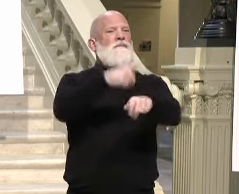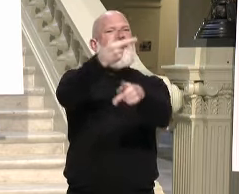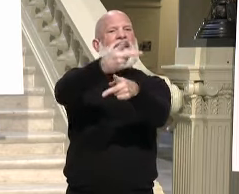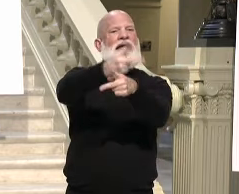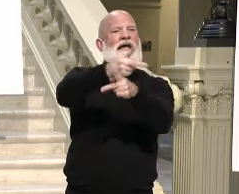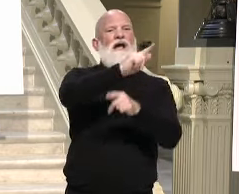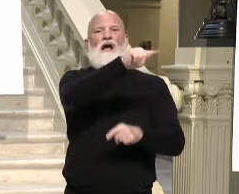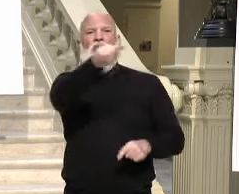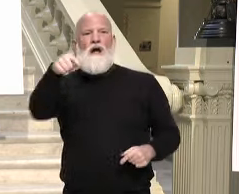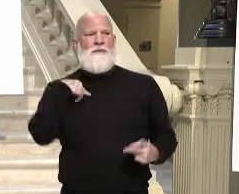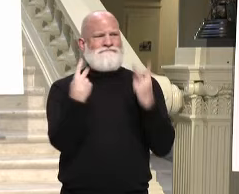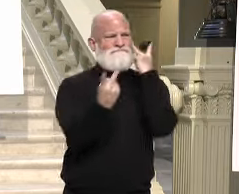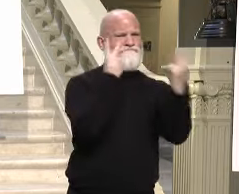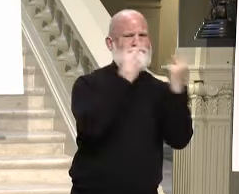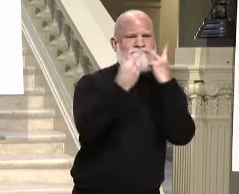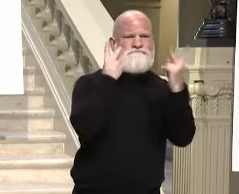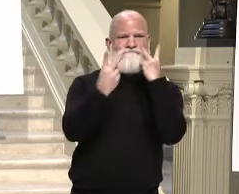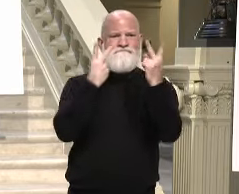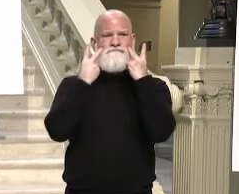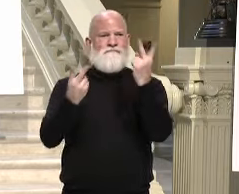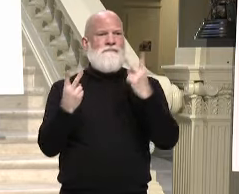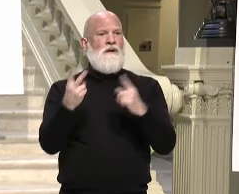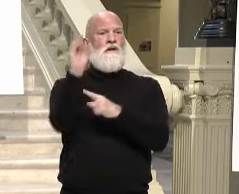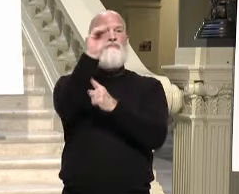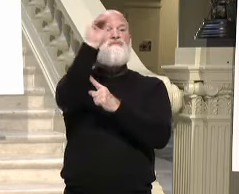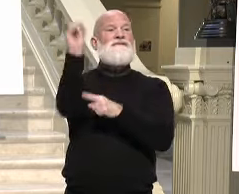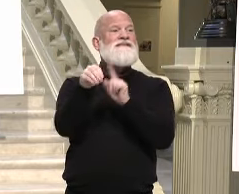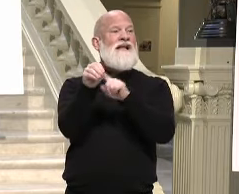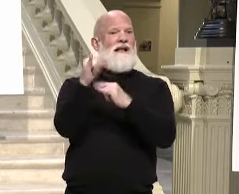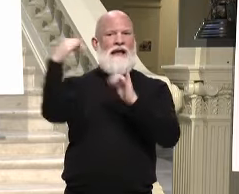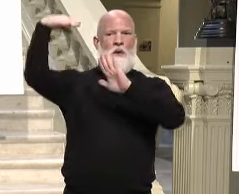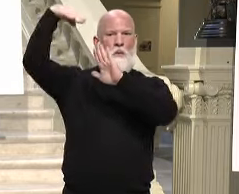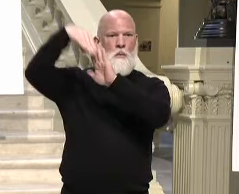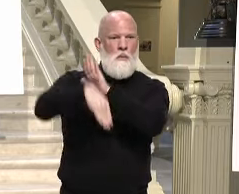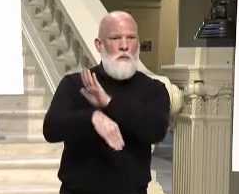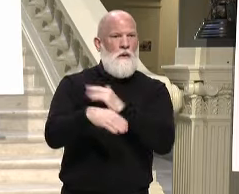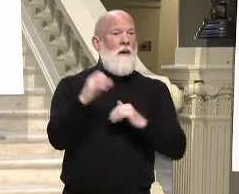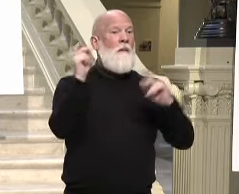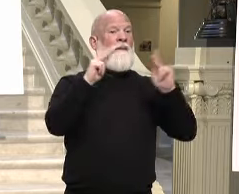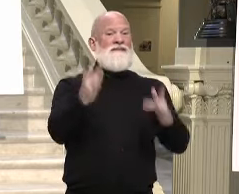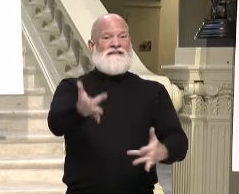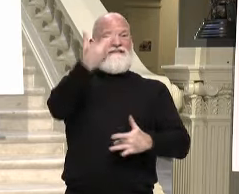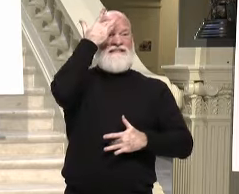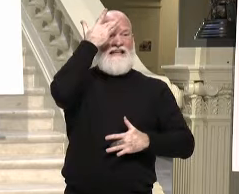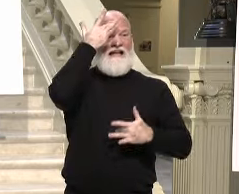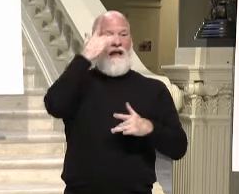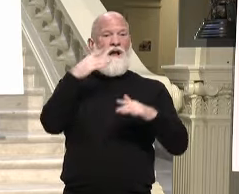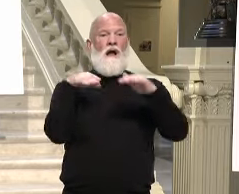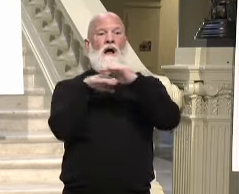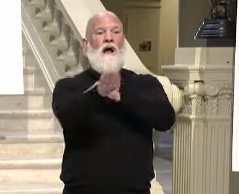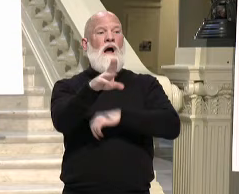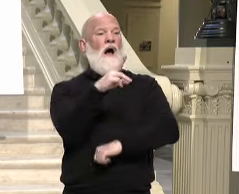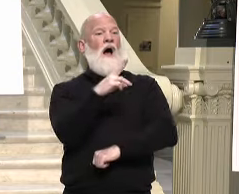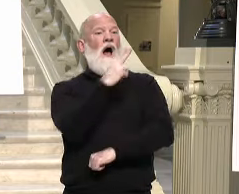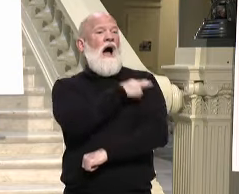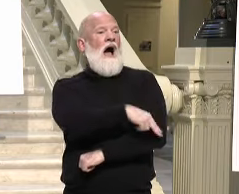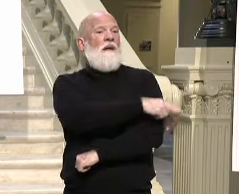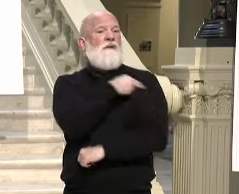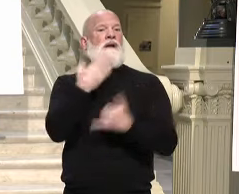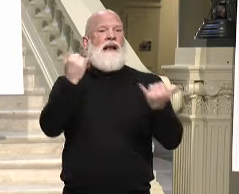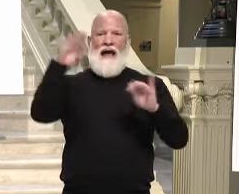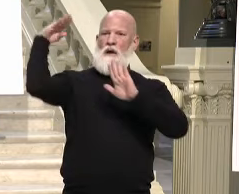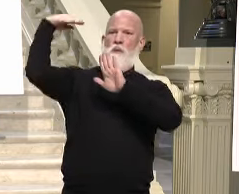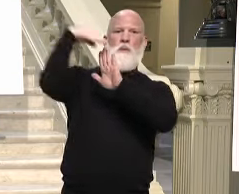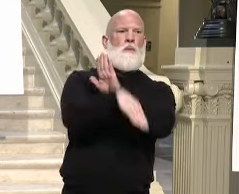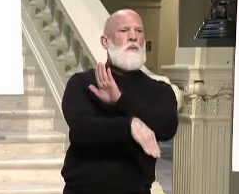decline, and we're seeing outbreaks decline. So we know that what we are doing is working. It's protecting the most vulnerable. And I